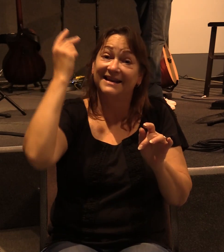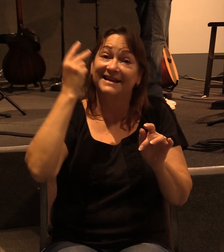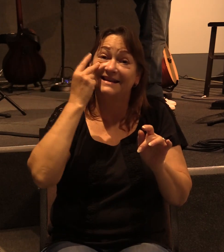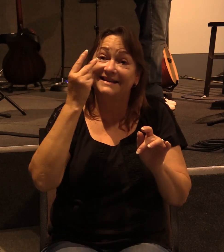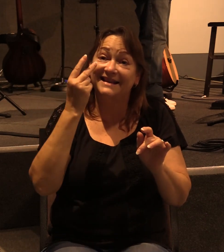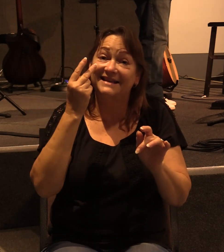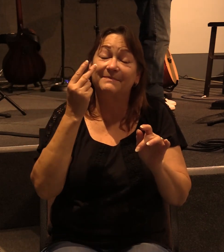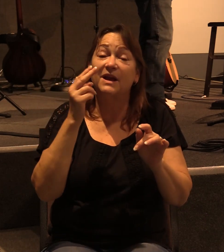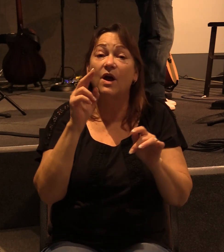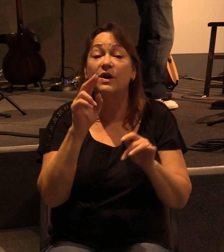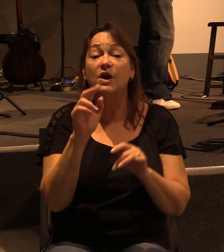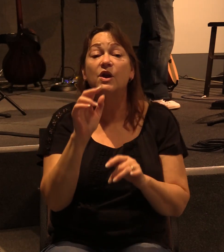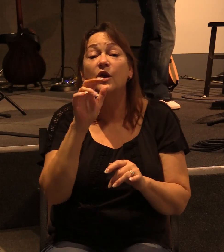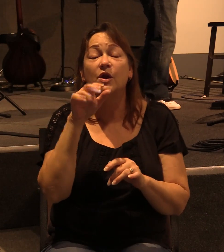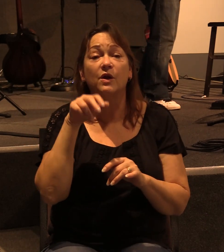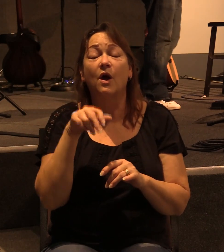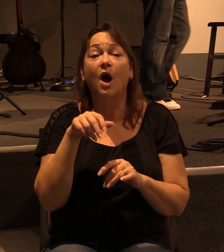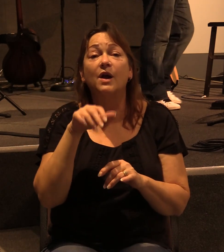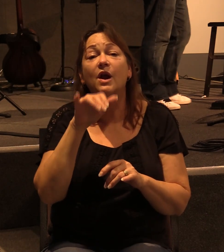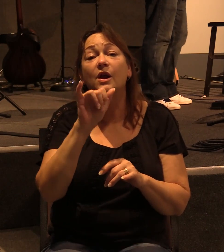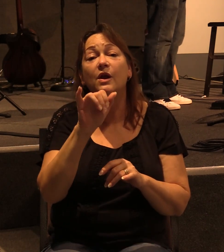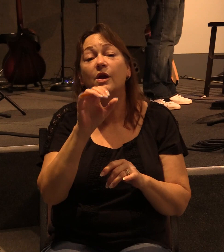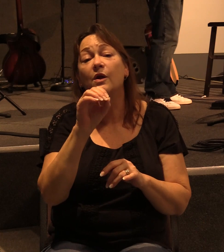sees me on YouTube teaching the Bible?